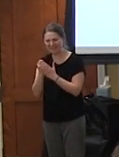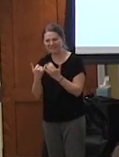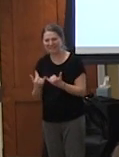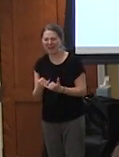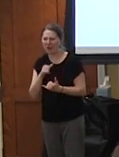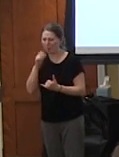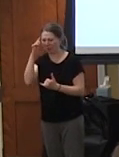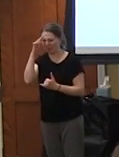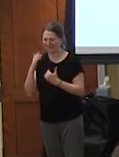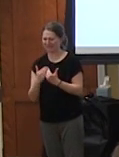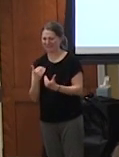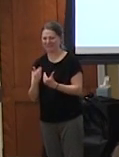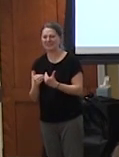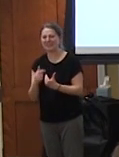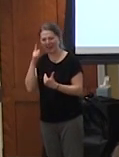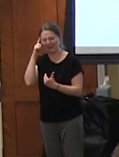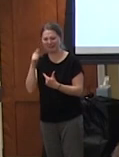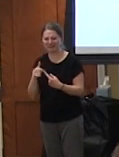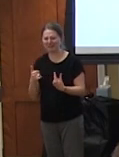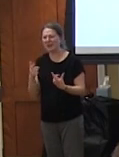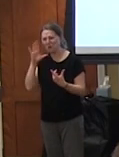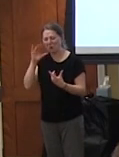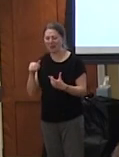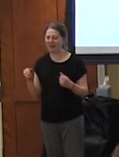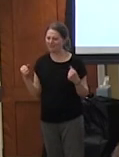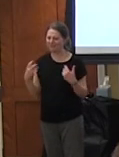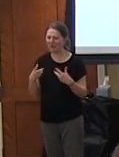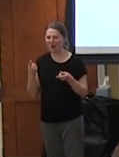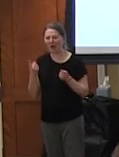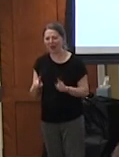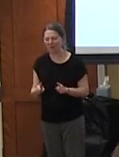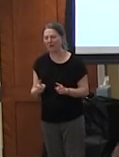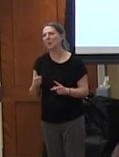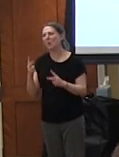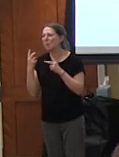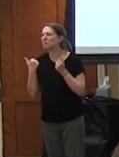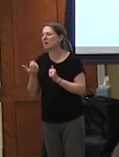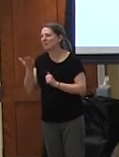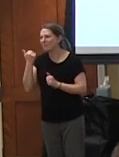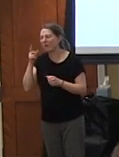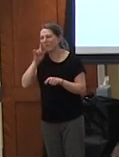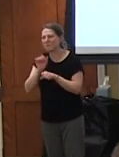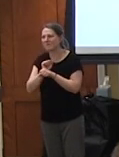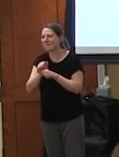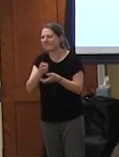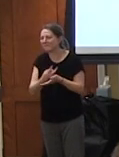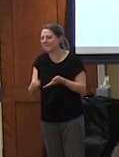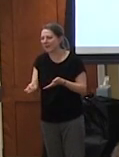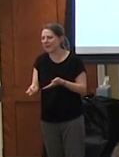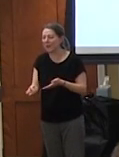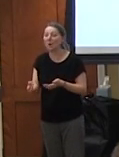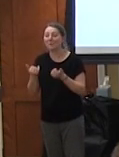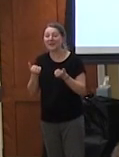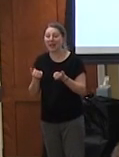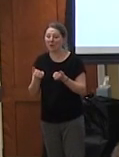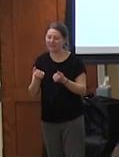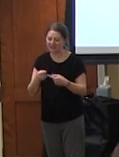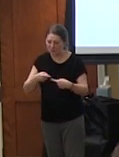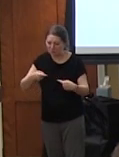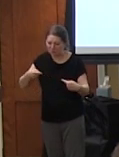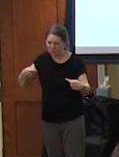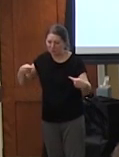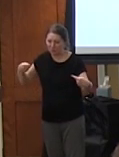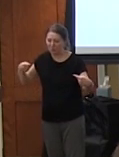there is that fear that fear that we've tried it in the past it won't work where things have gotten to such an extreme that